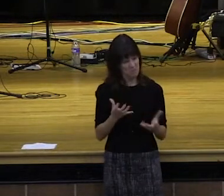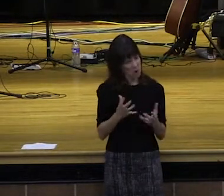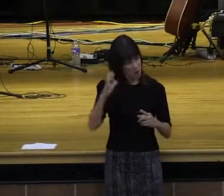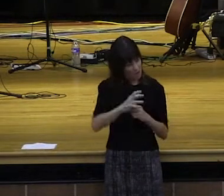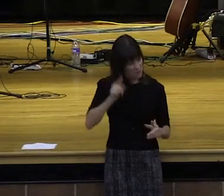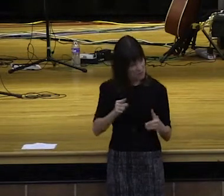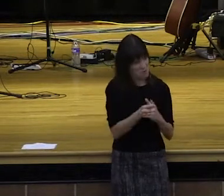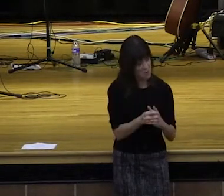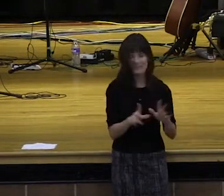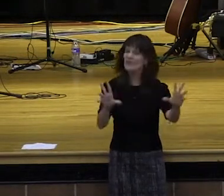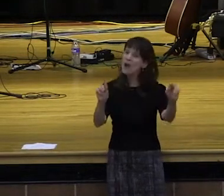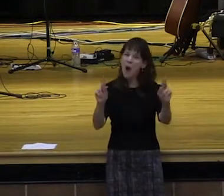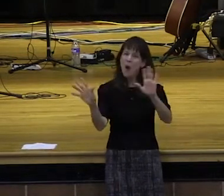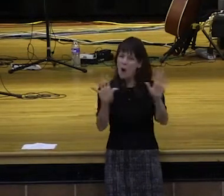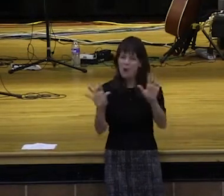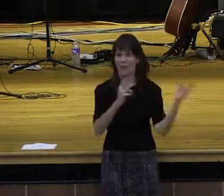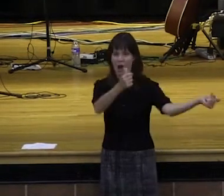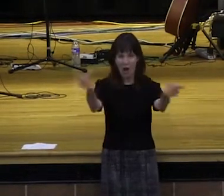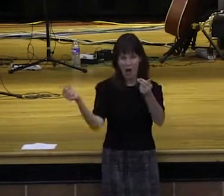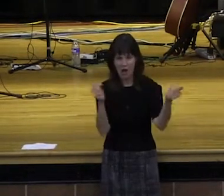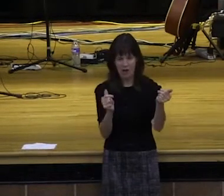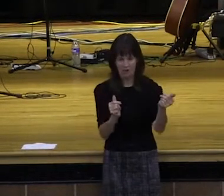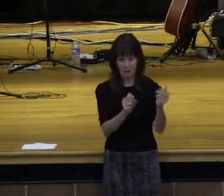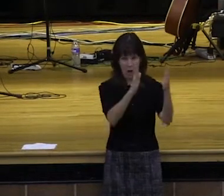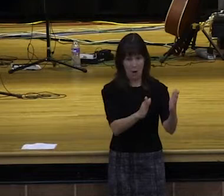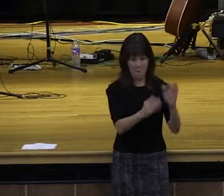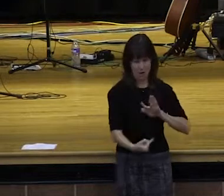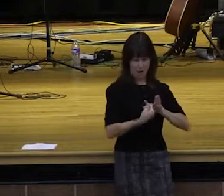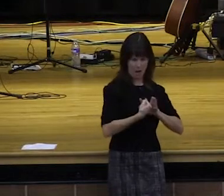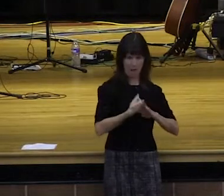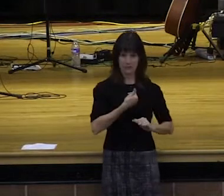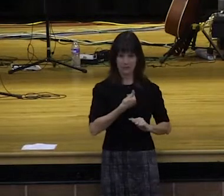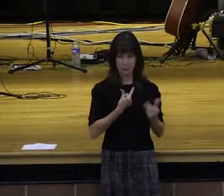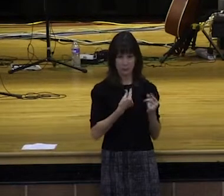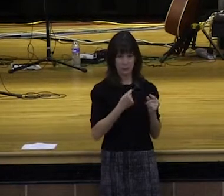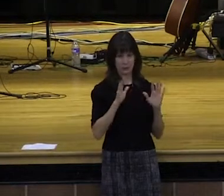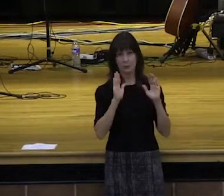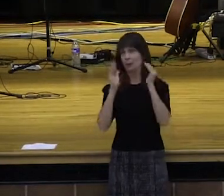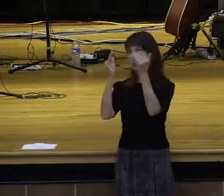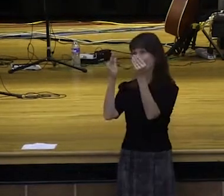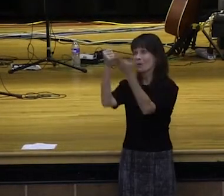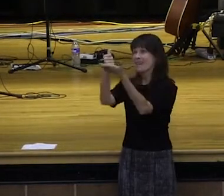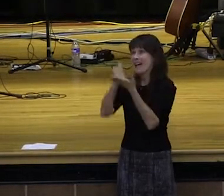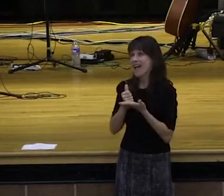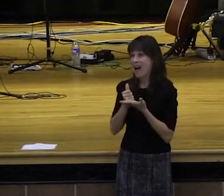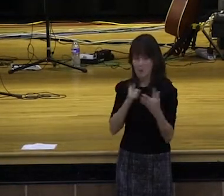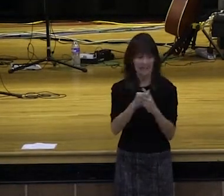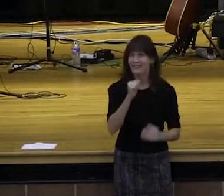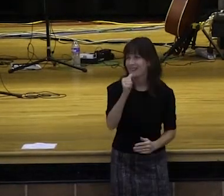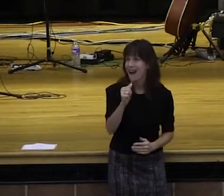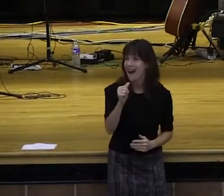That's a waste of your time. Hallelujah. They give you insult, what do you do? You tap into mercy and grace and forgiveness. Immediately,